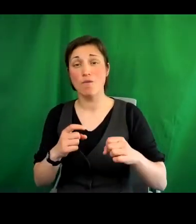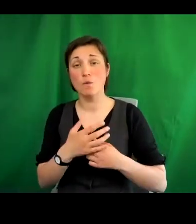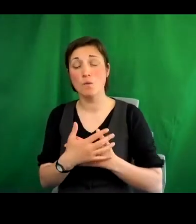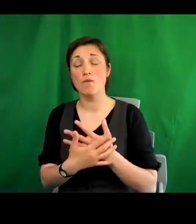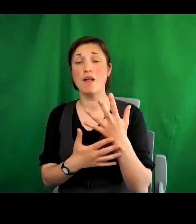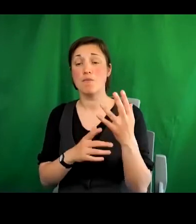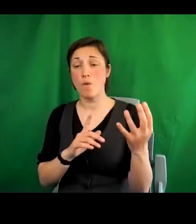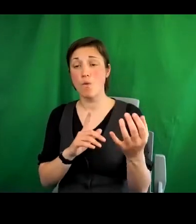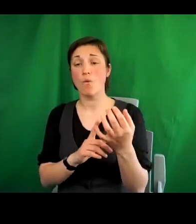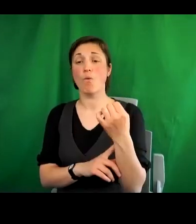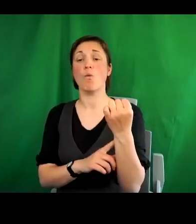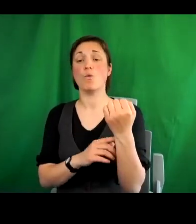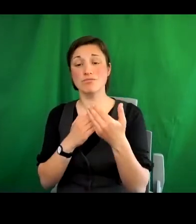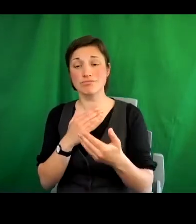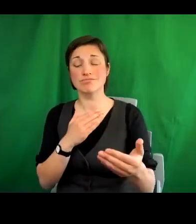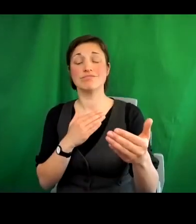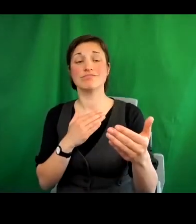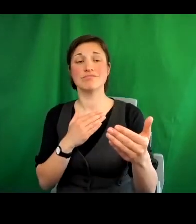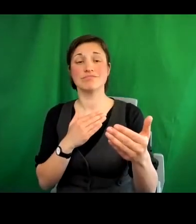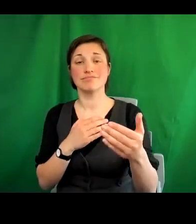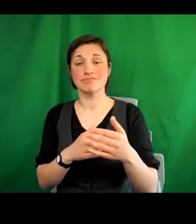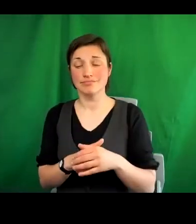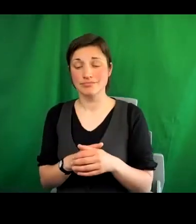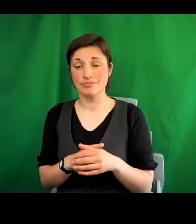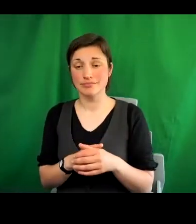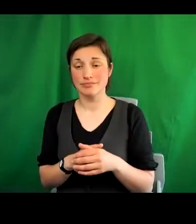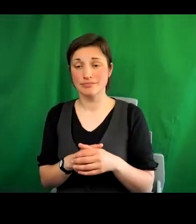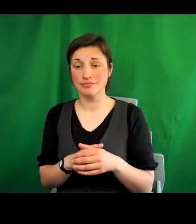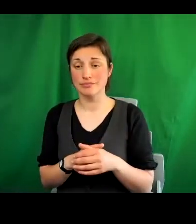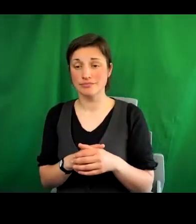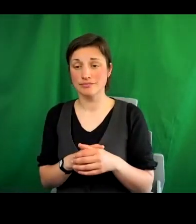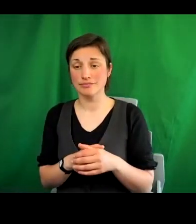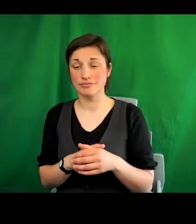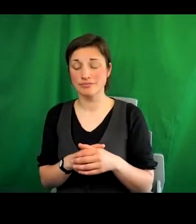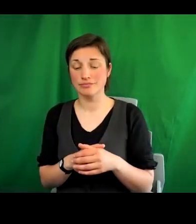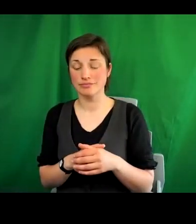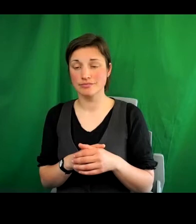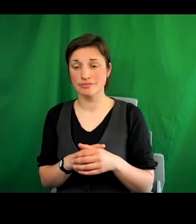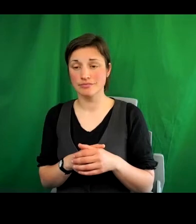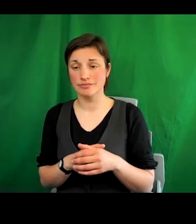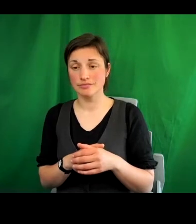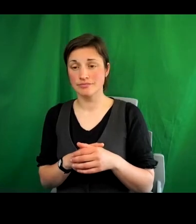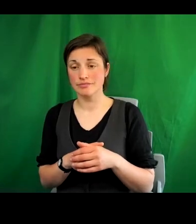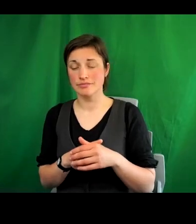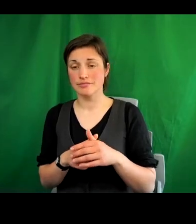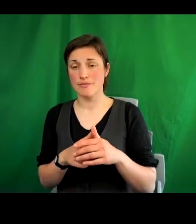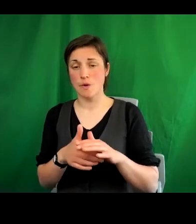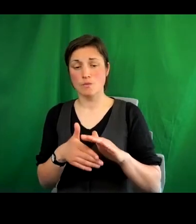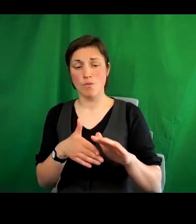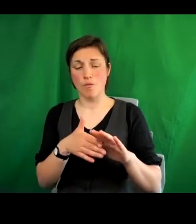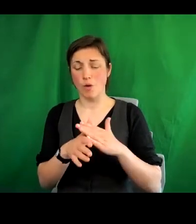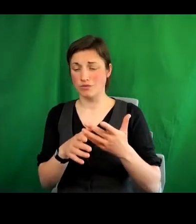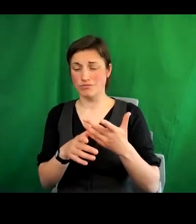of these rights and the framework that sort of and the SDGs are mutually reinforcing.